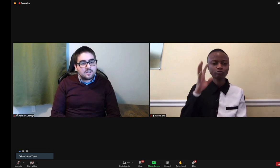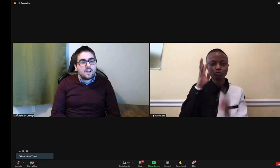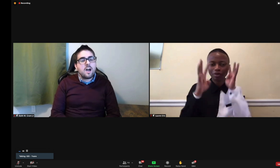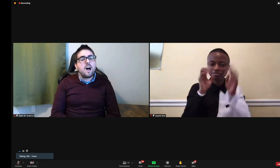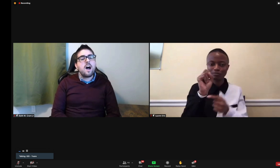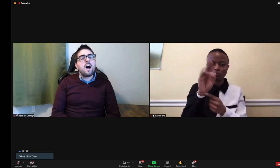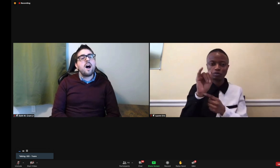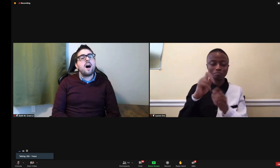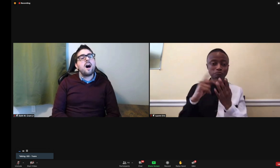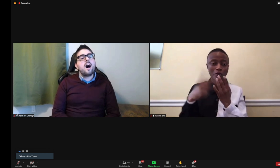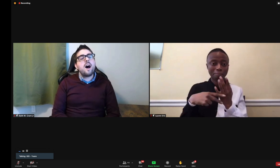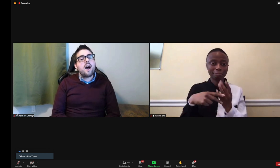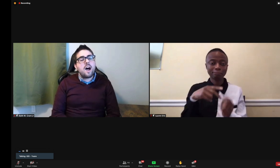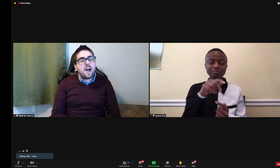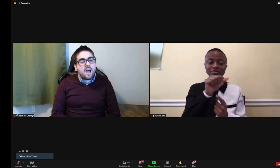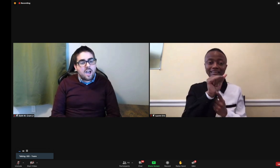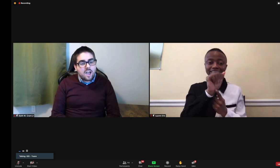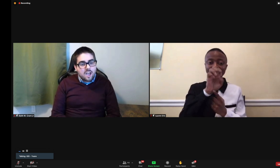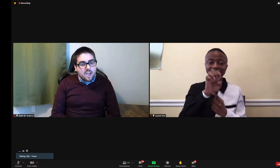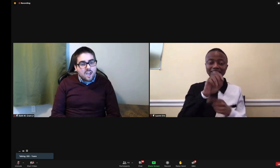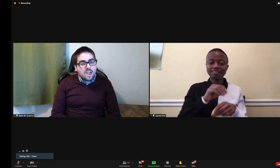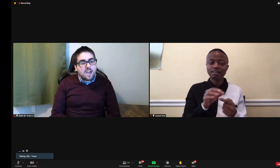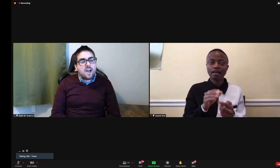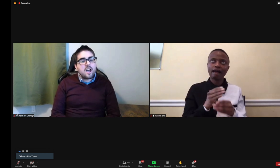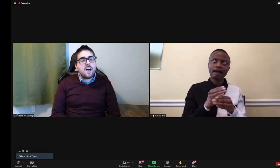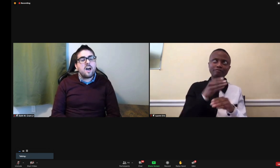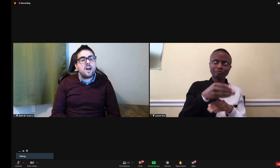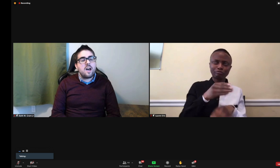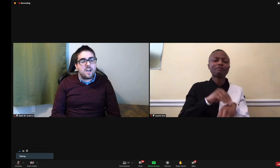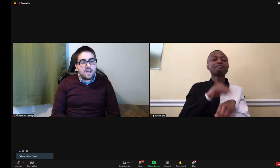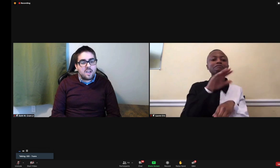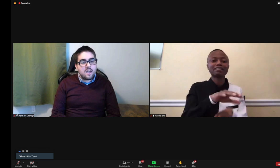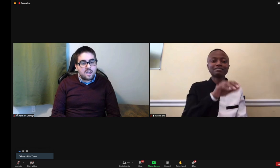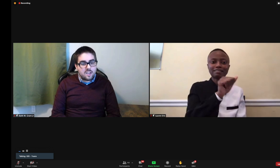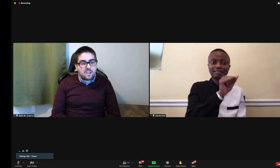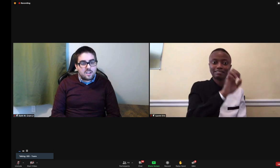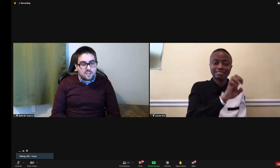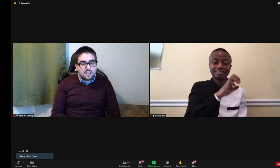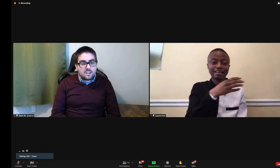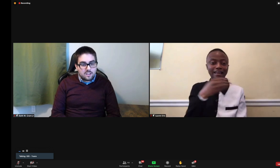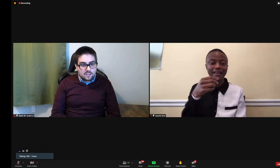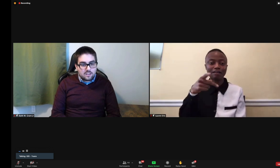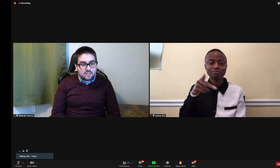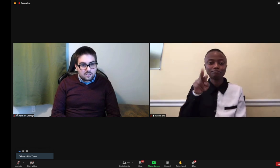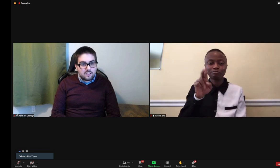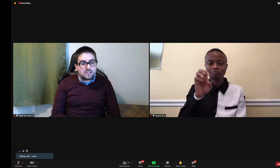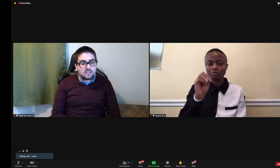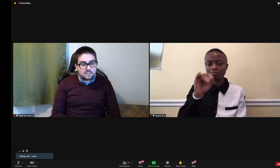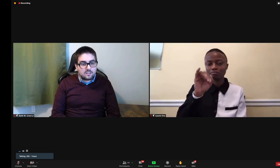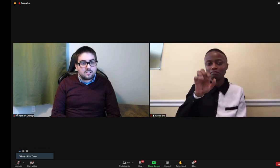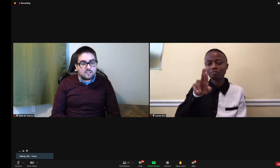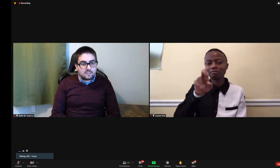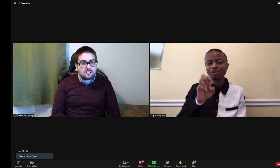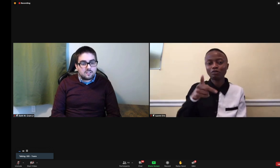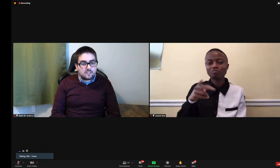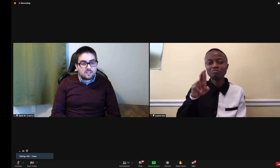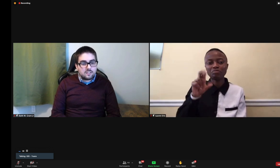was Adobe Creative Suite, which is their program, AE After Effects, and Adobe